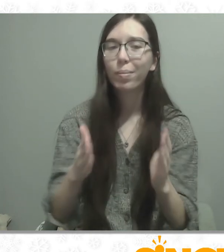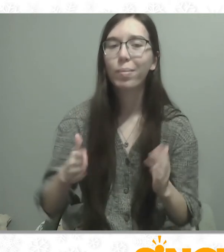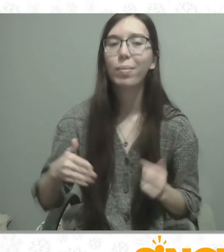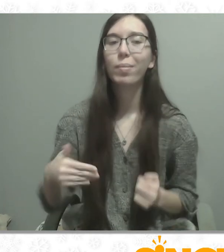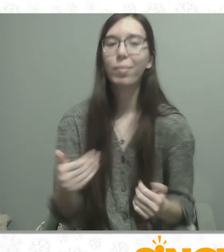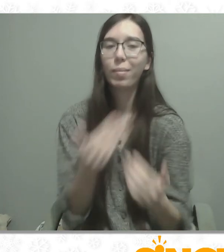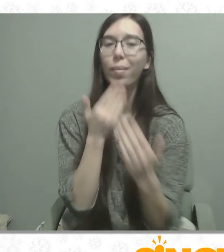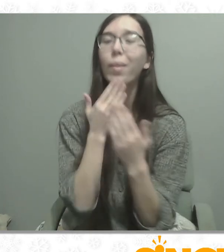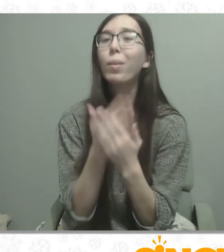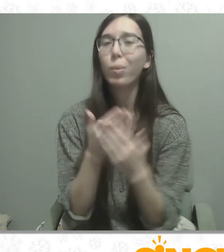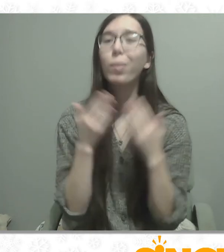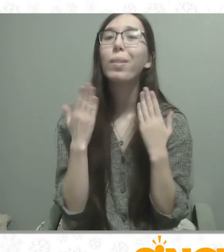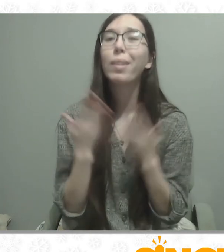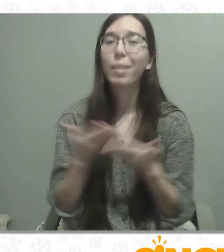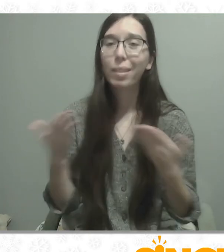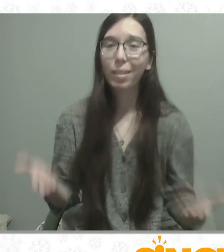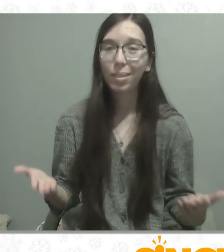spirits free. me.